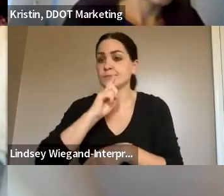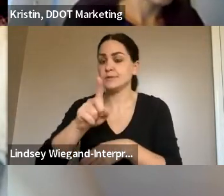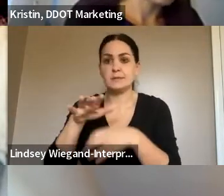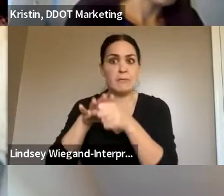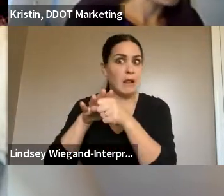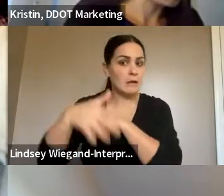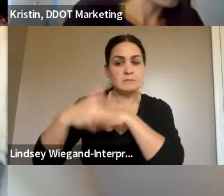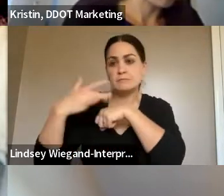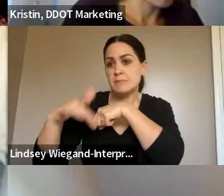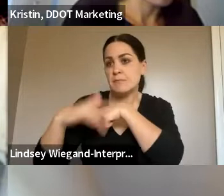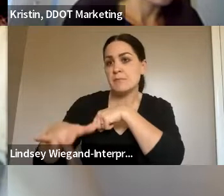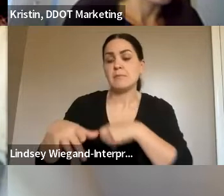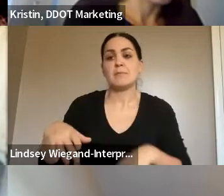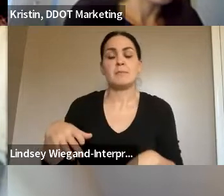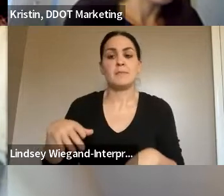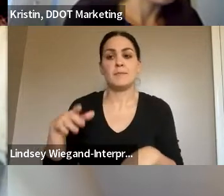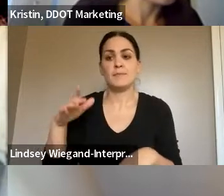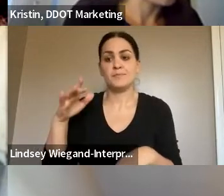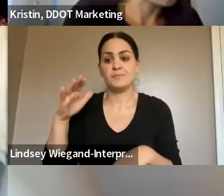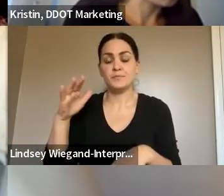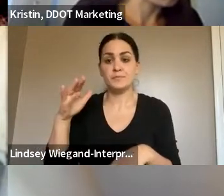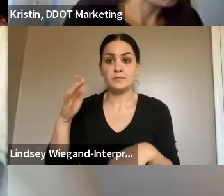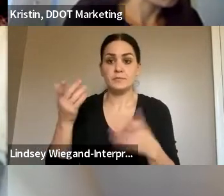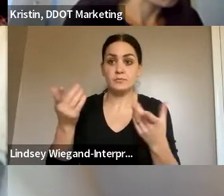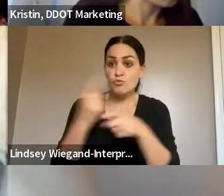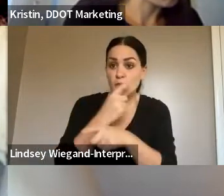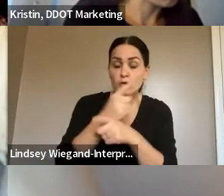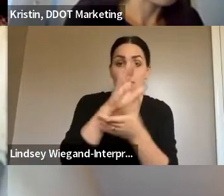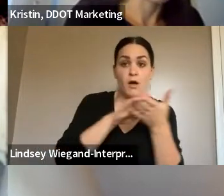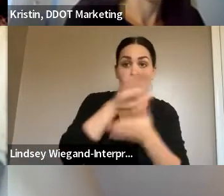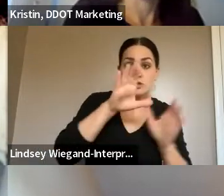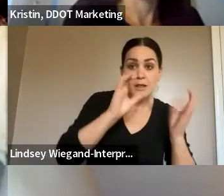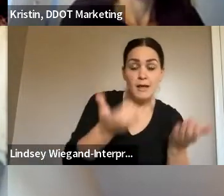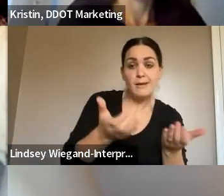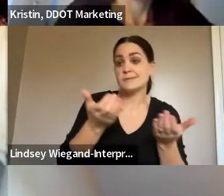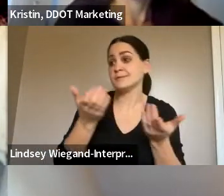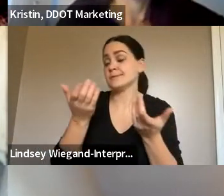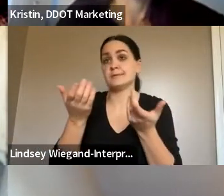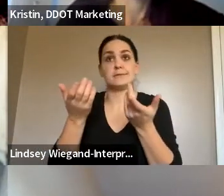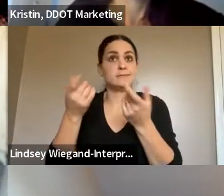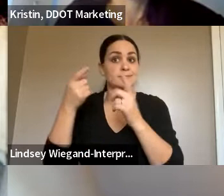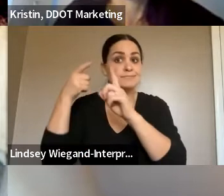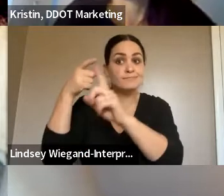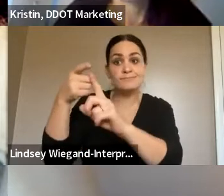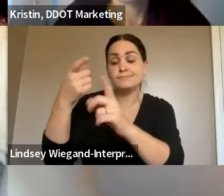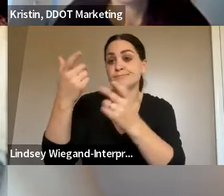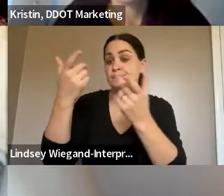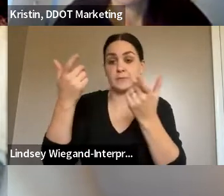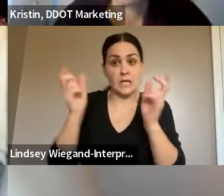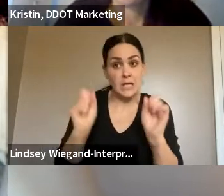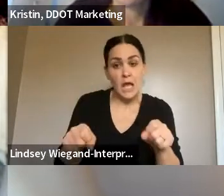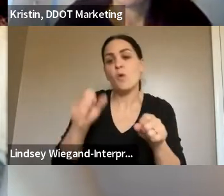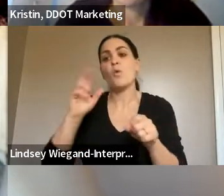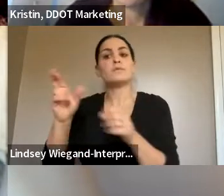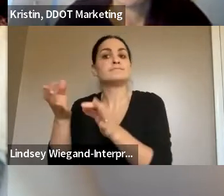You know, it goes from, you know, just regular college classes to whatever you want to pursue in college, just a simple job. And also,